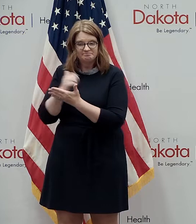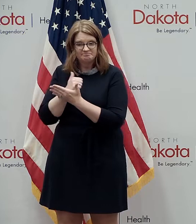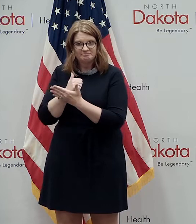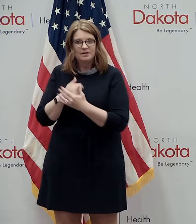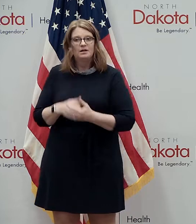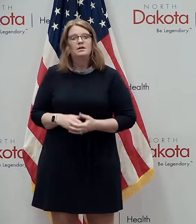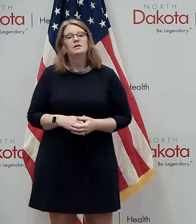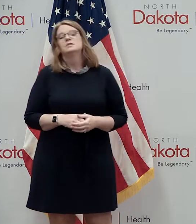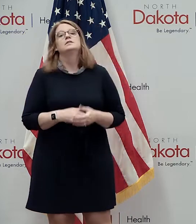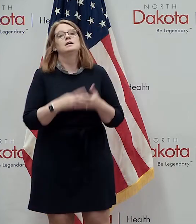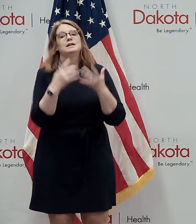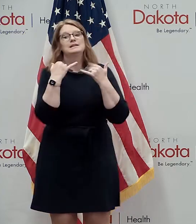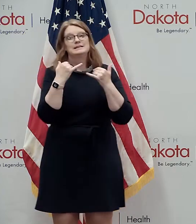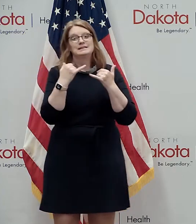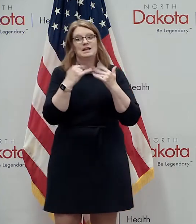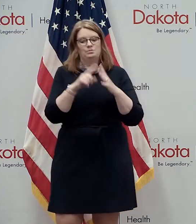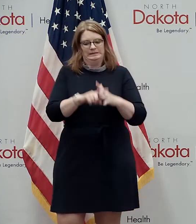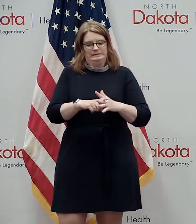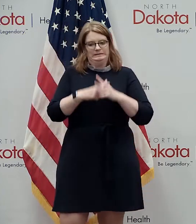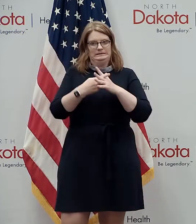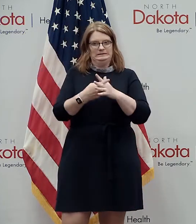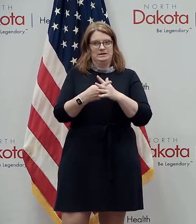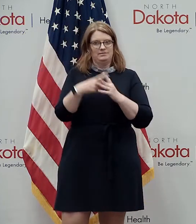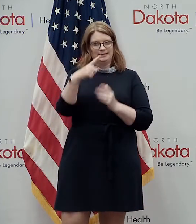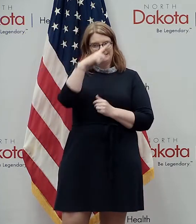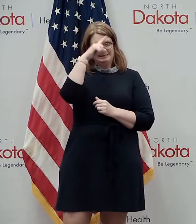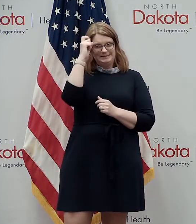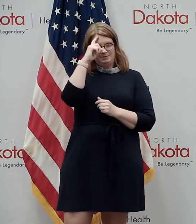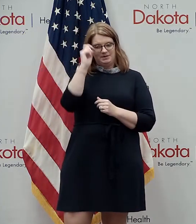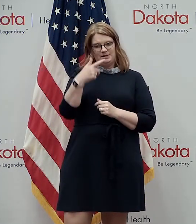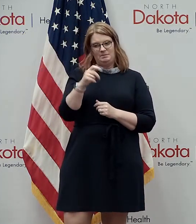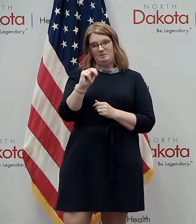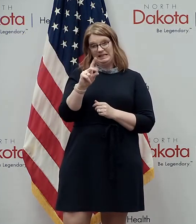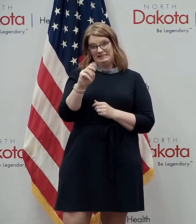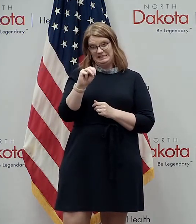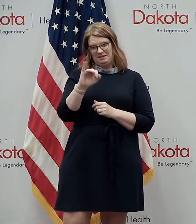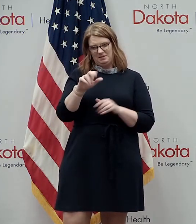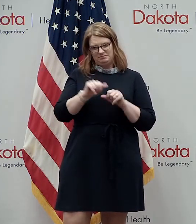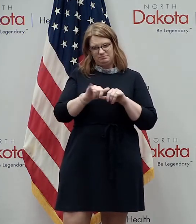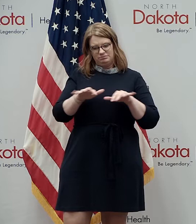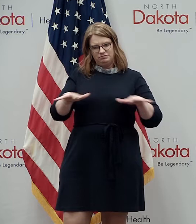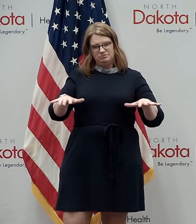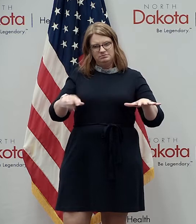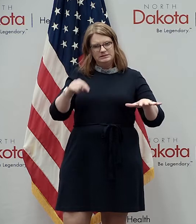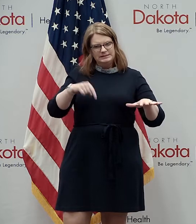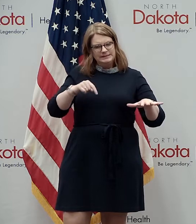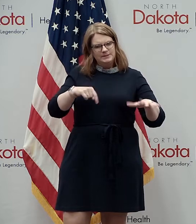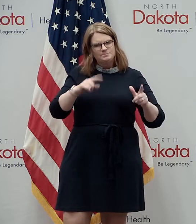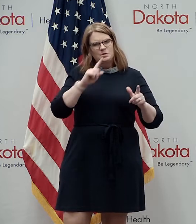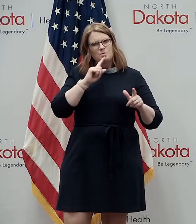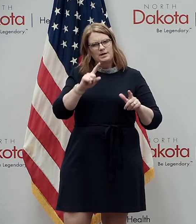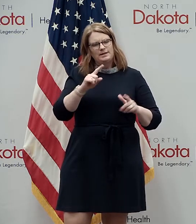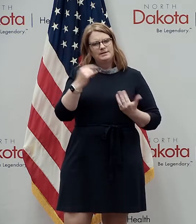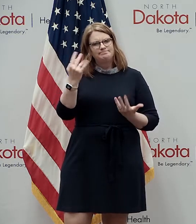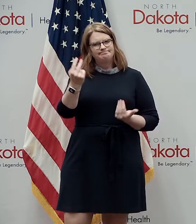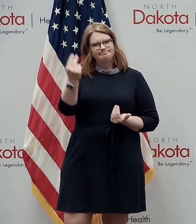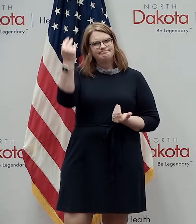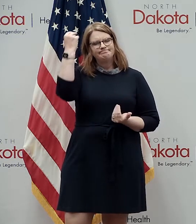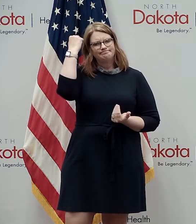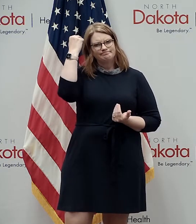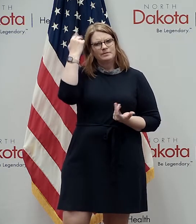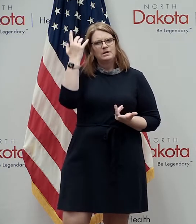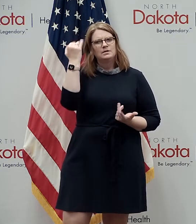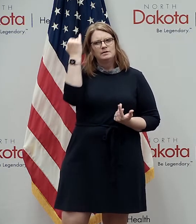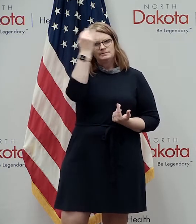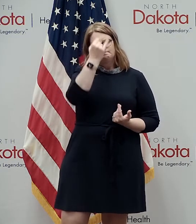summer period and the pandemic gives us a chance here in North Dakota to reflect some more about how